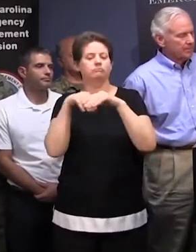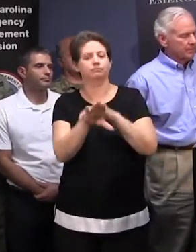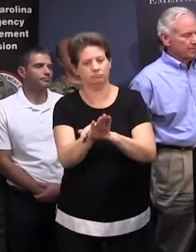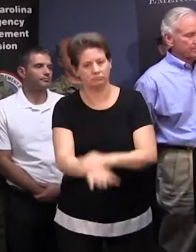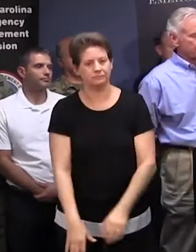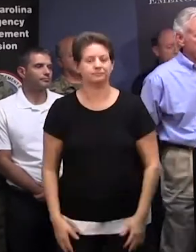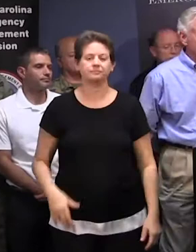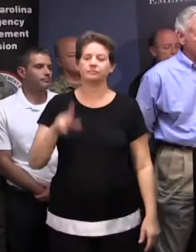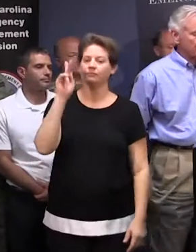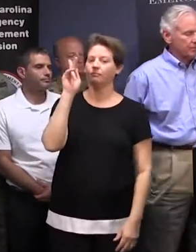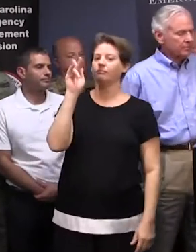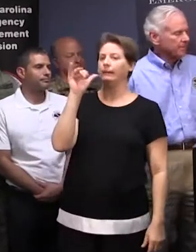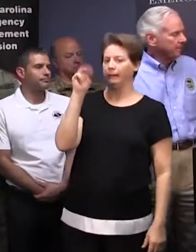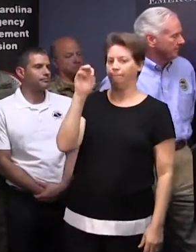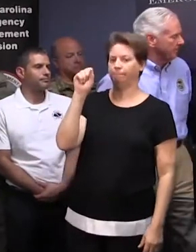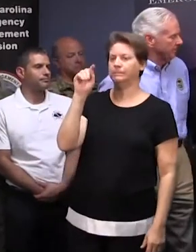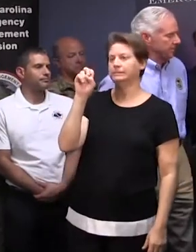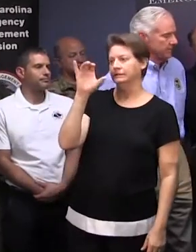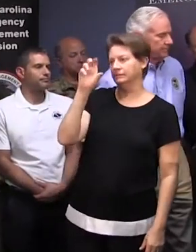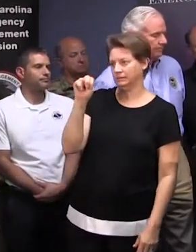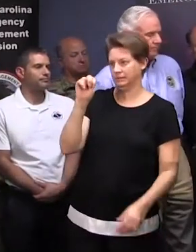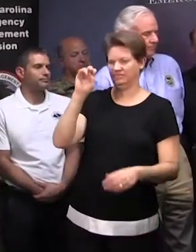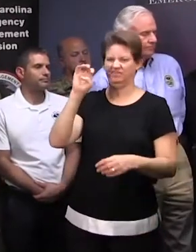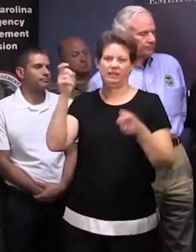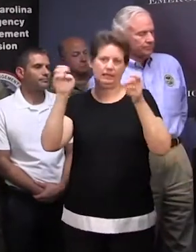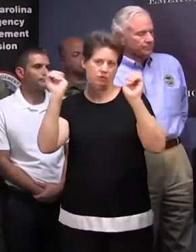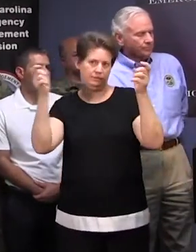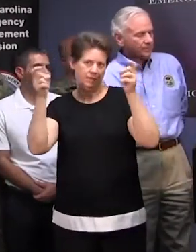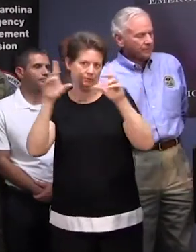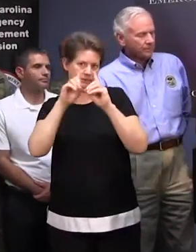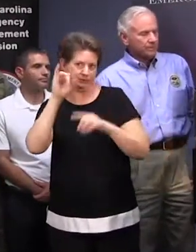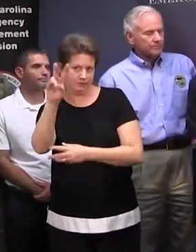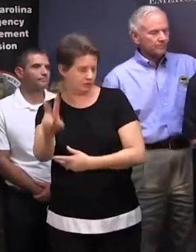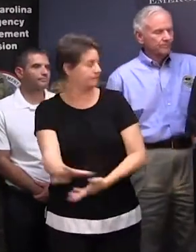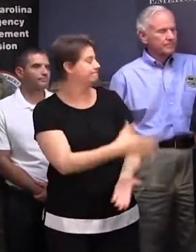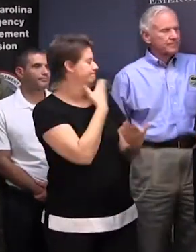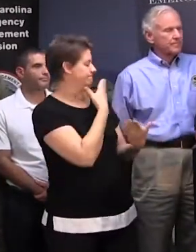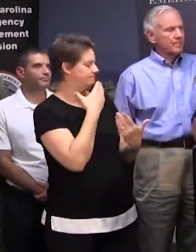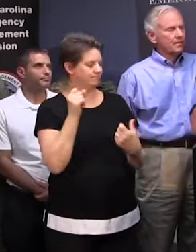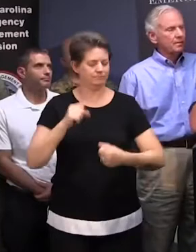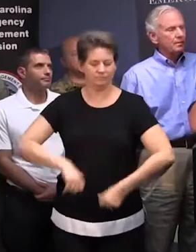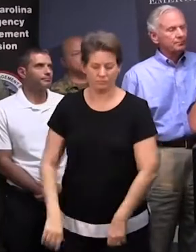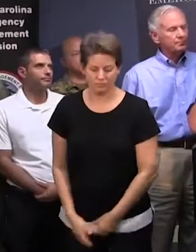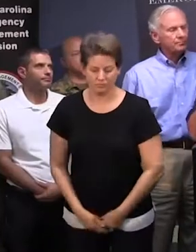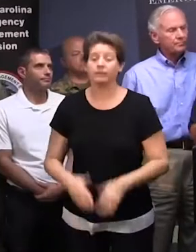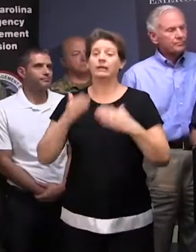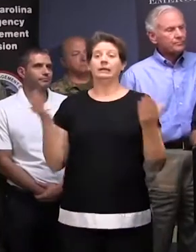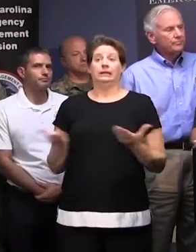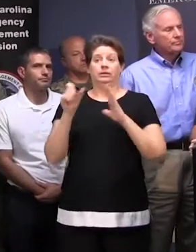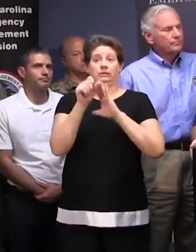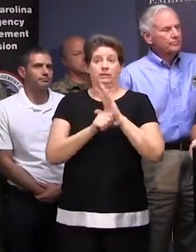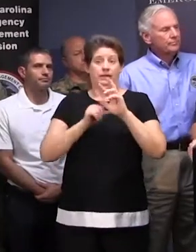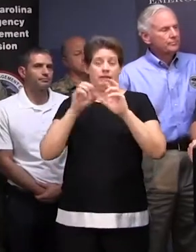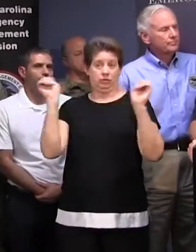Kim Stinson, Emergency Management Division. Thank you, sir. Yes, sir. Here at the State Emergency Response